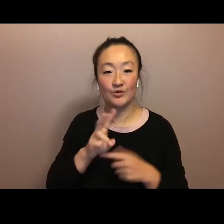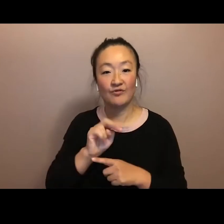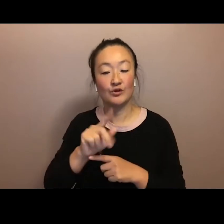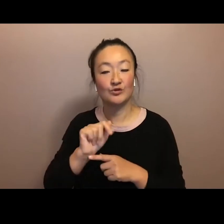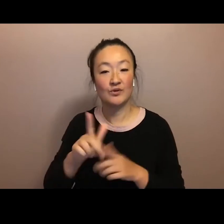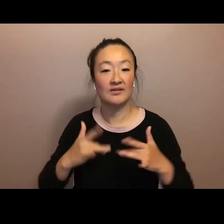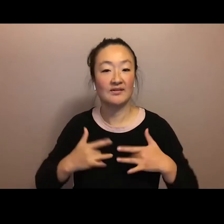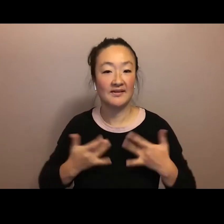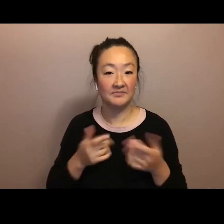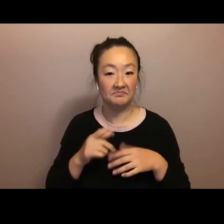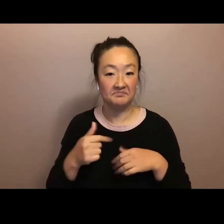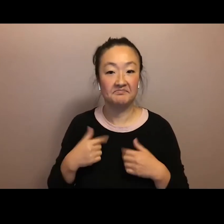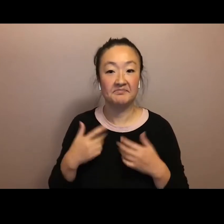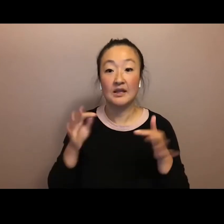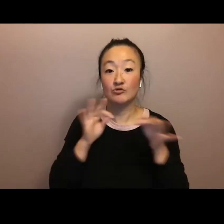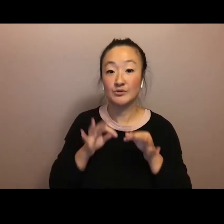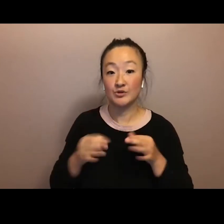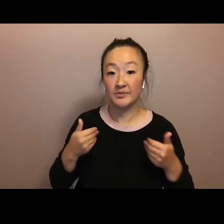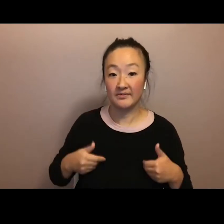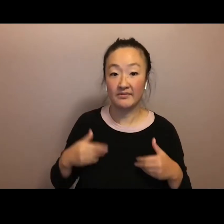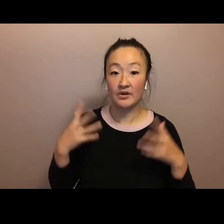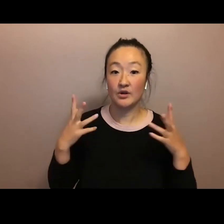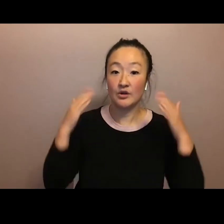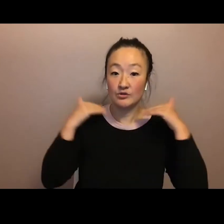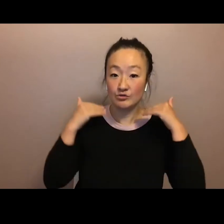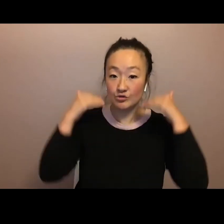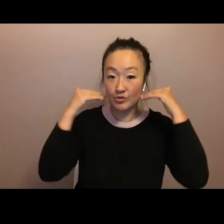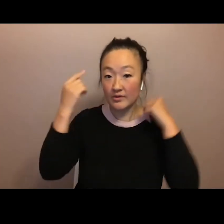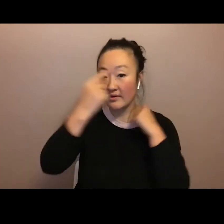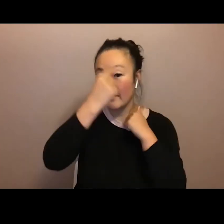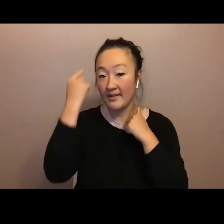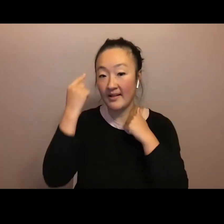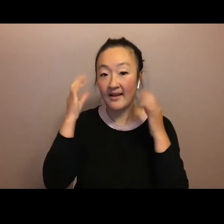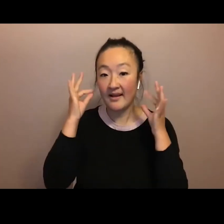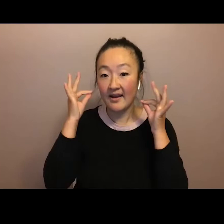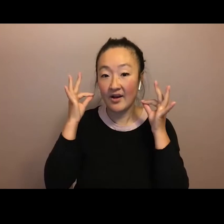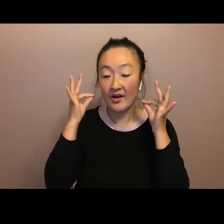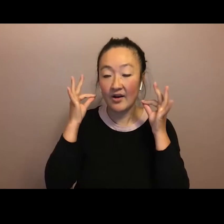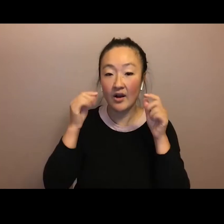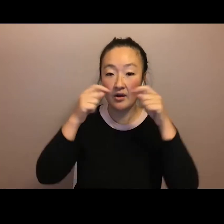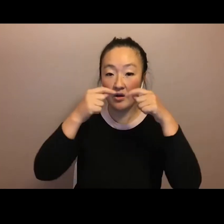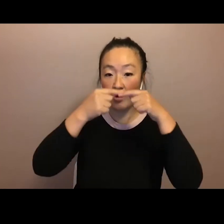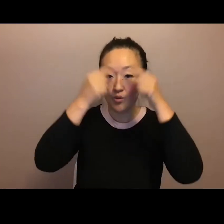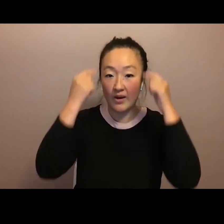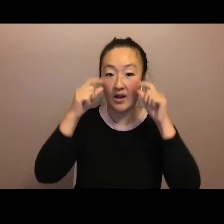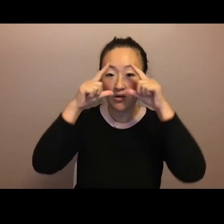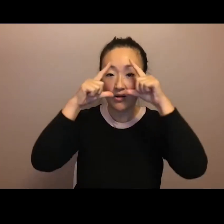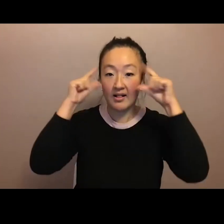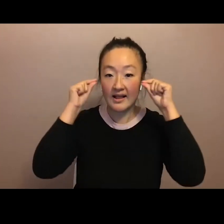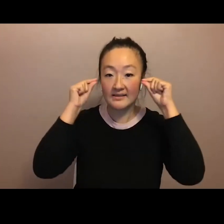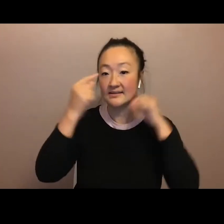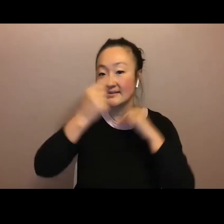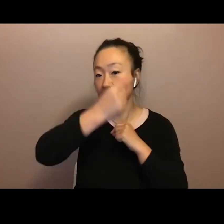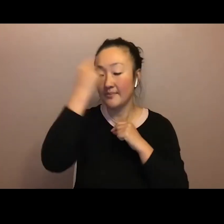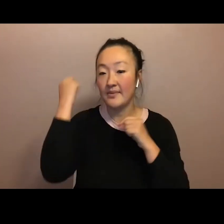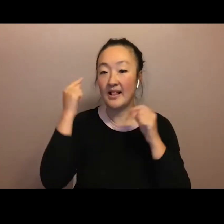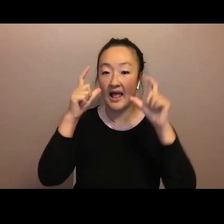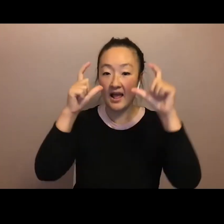glasses with black frames, and I am wearing a bright green sweater. This event is taking place across time zones,